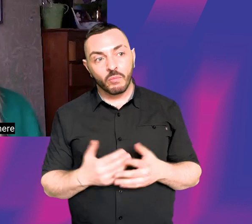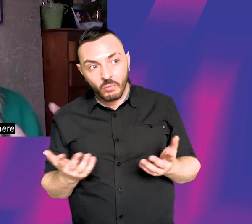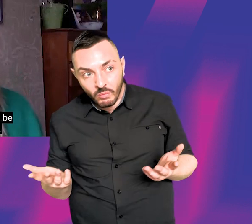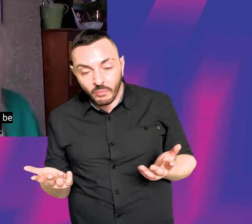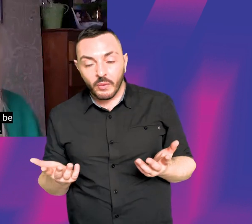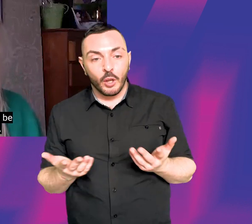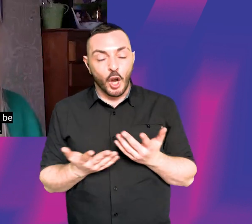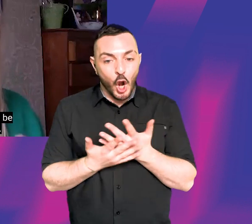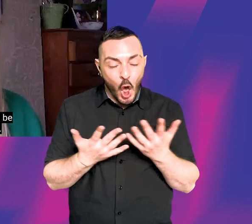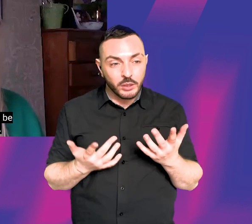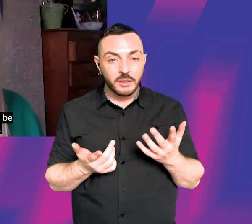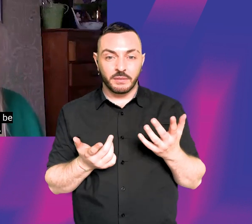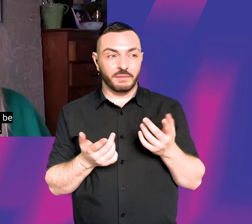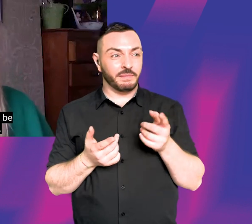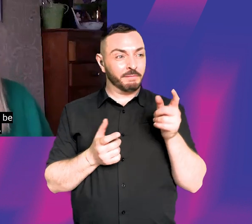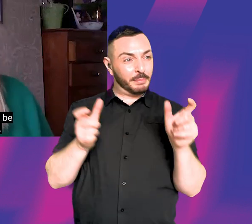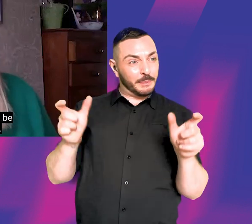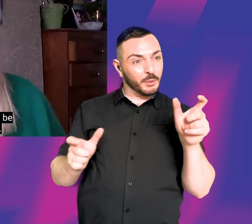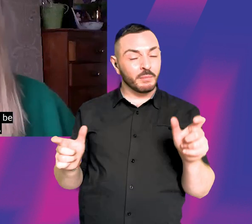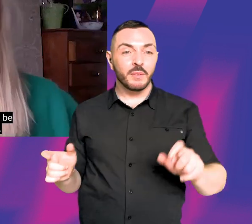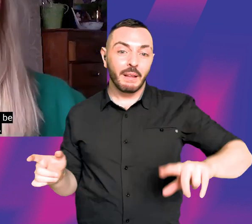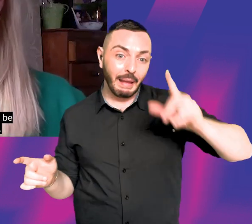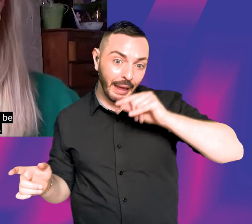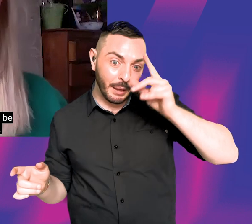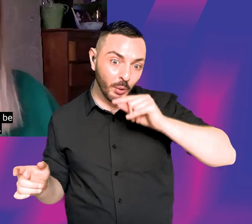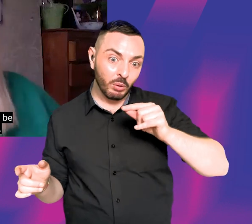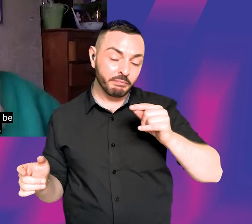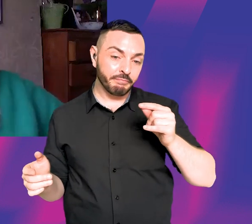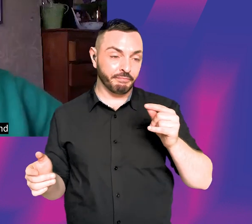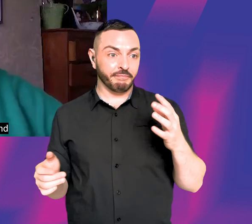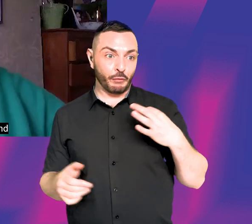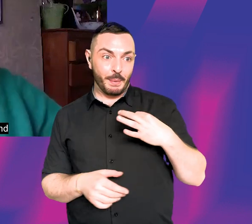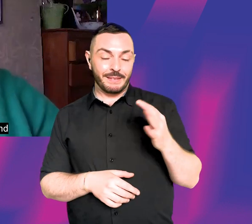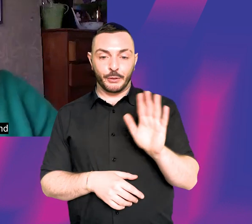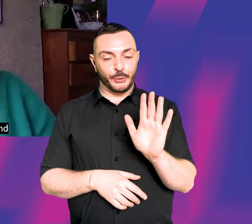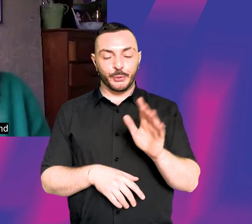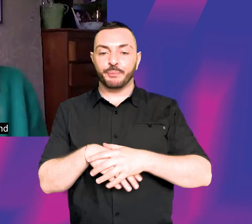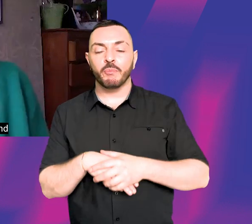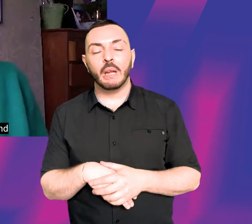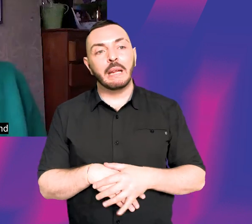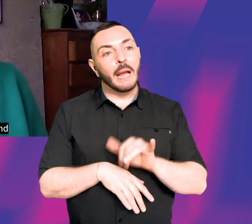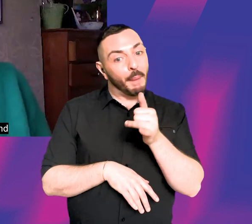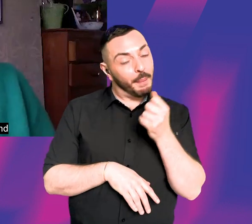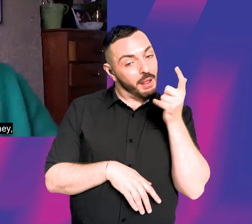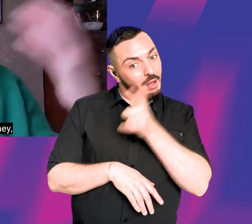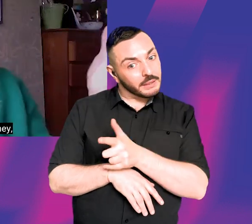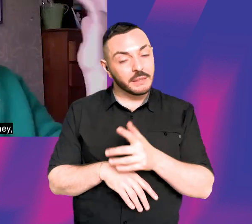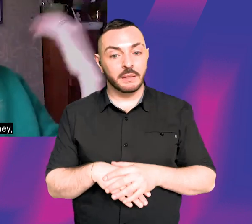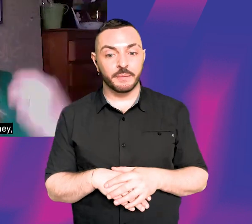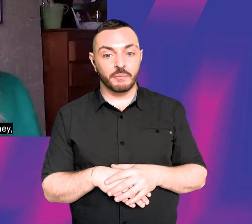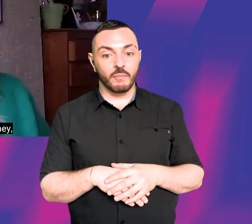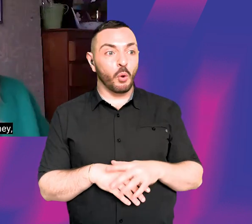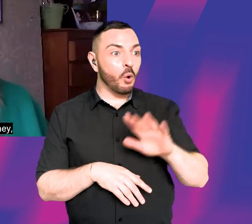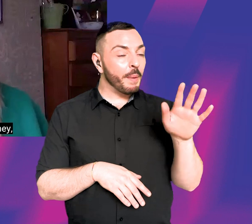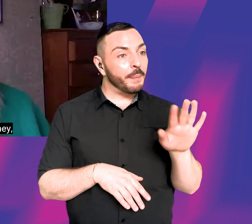of where most people or what most people will be able to do with their first short film. I mean, like, maybe you'll get lucky, and your aunt, you know, your